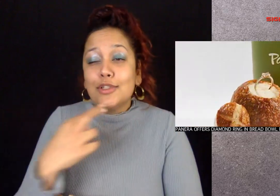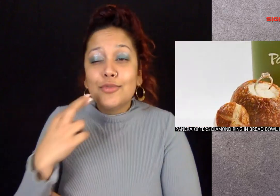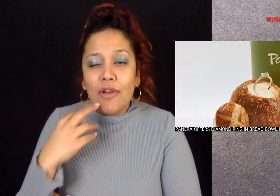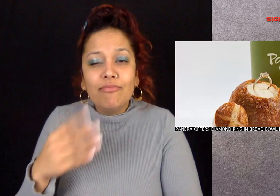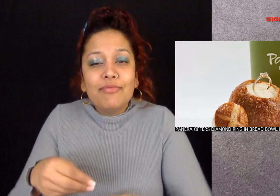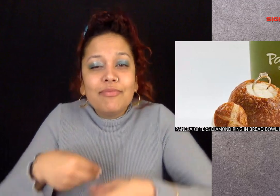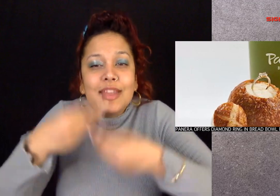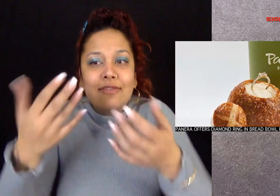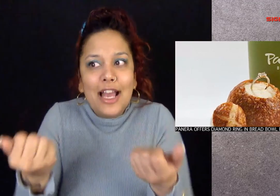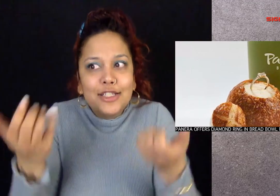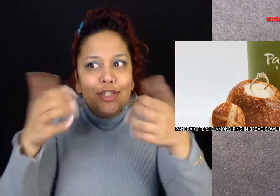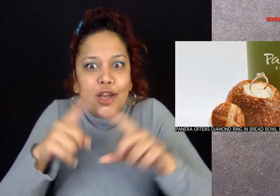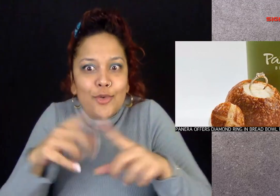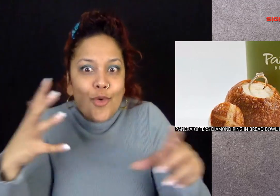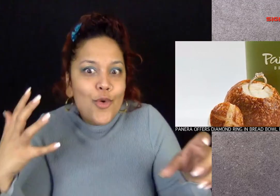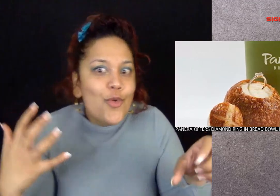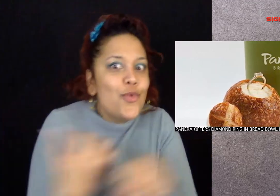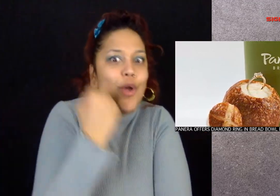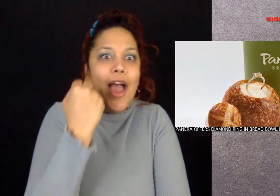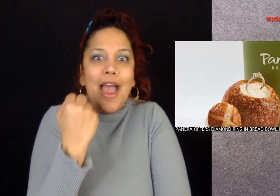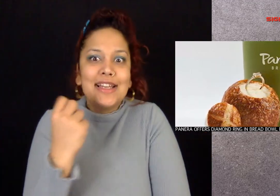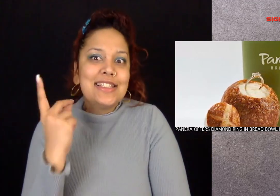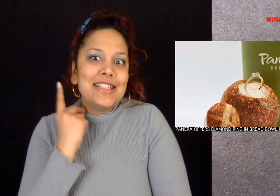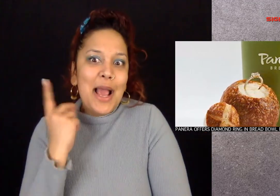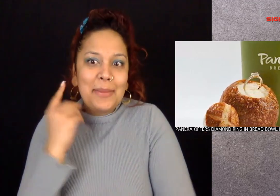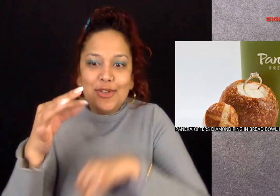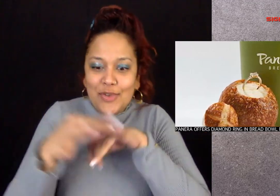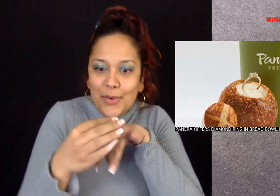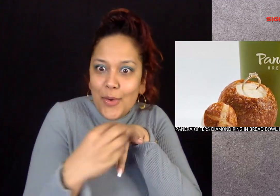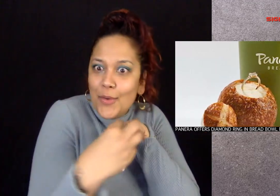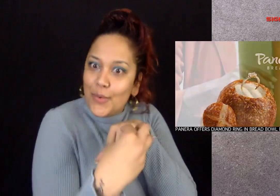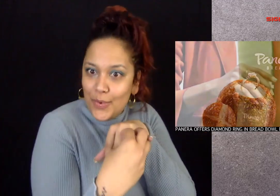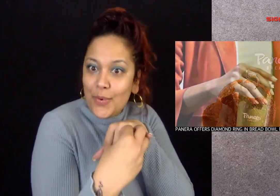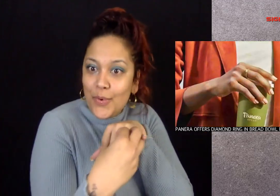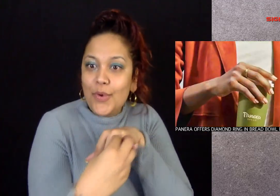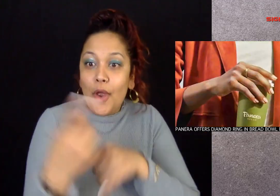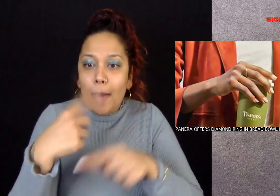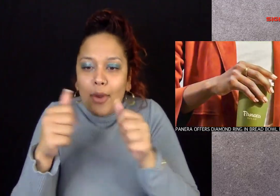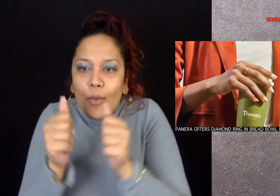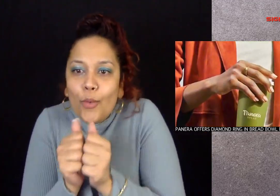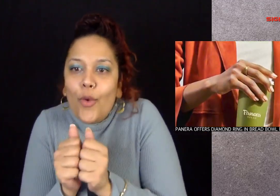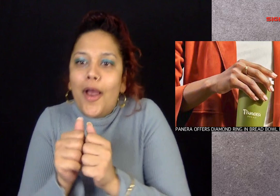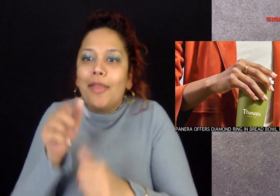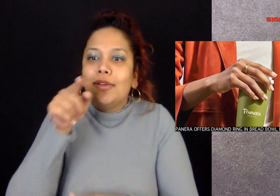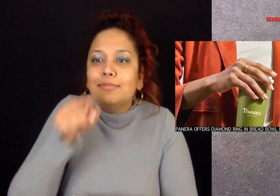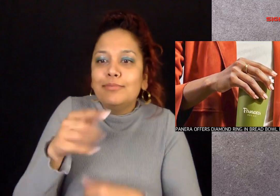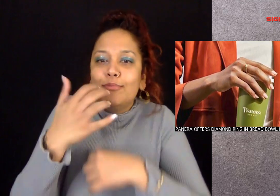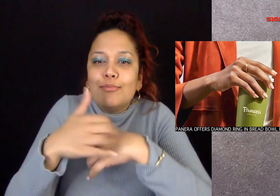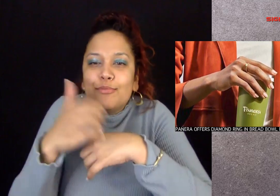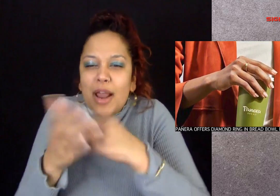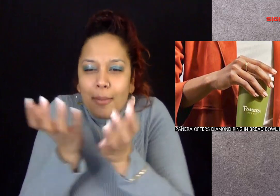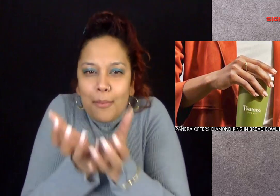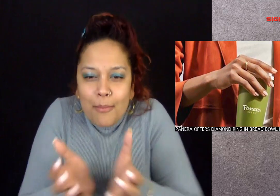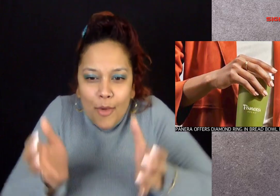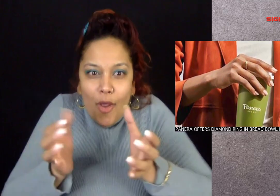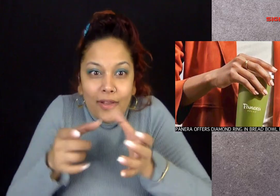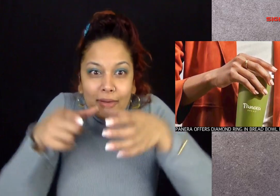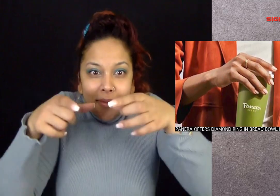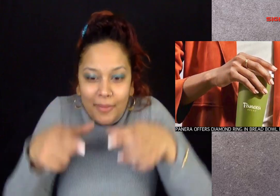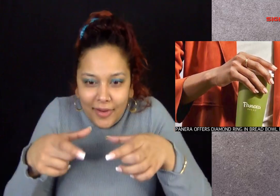14th, Panera Bread restaurant is giving people a chance to win a diamond ring that comes